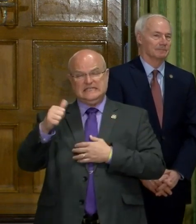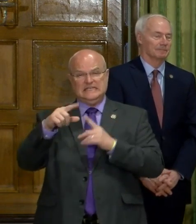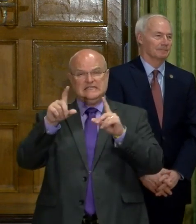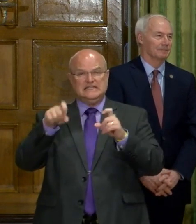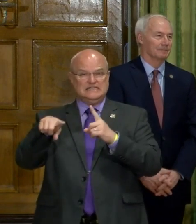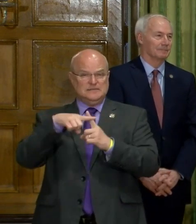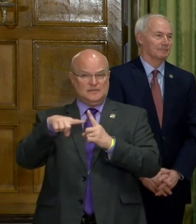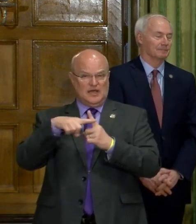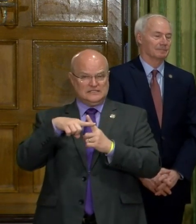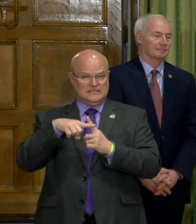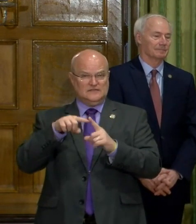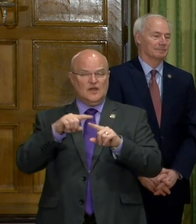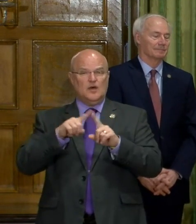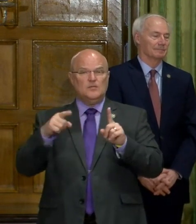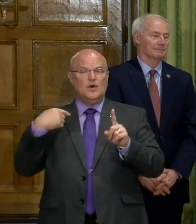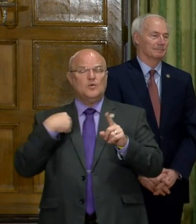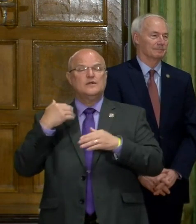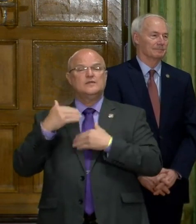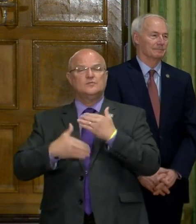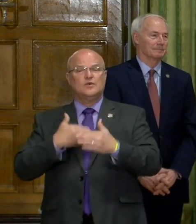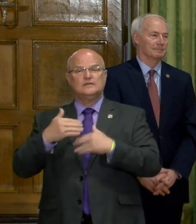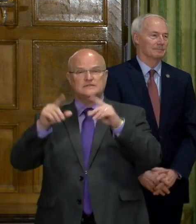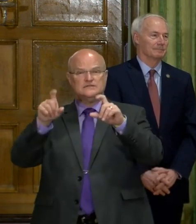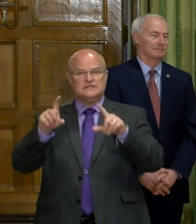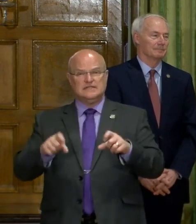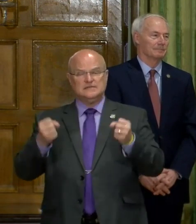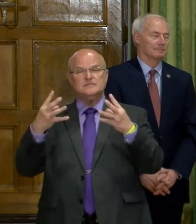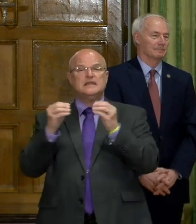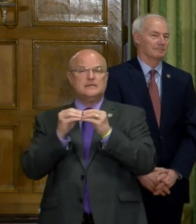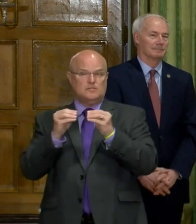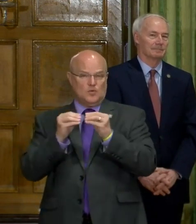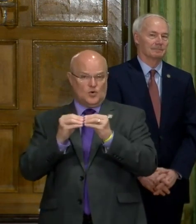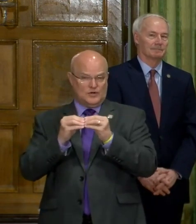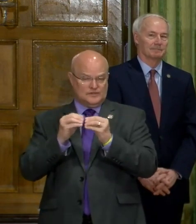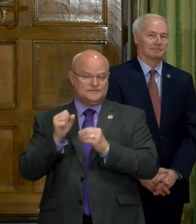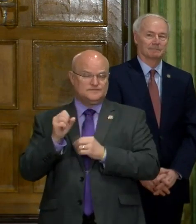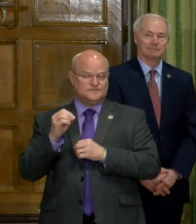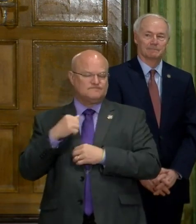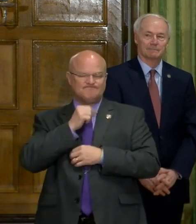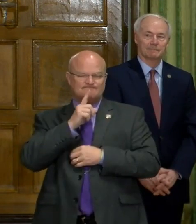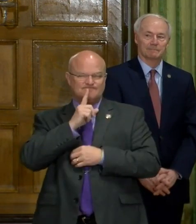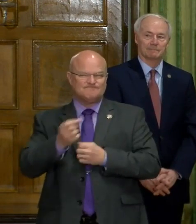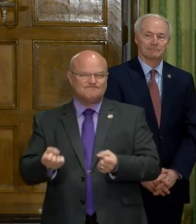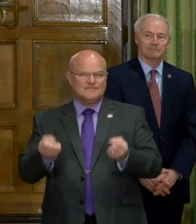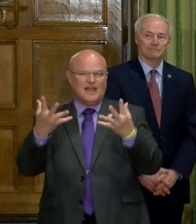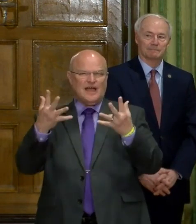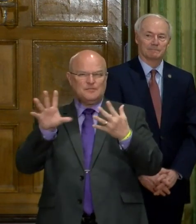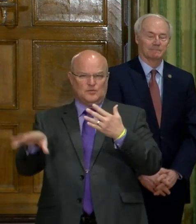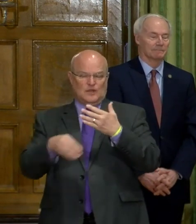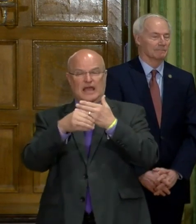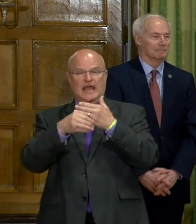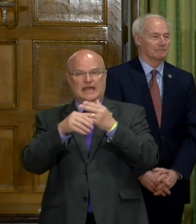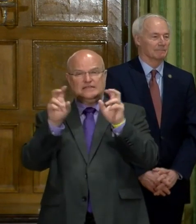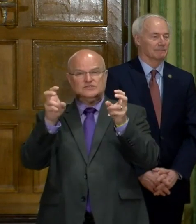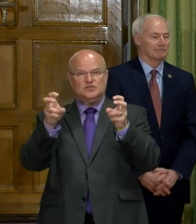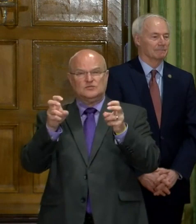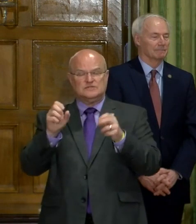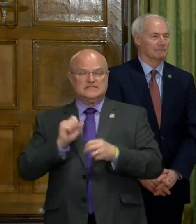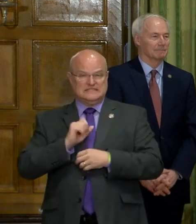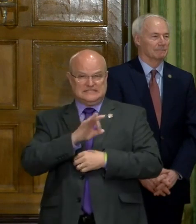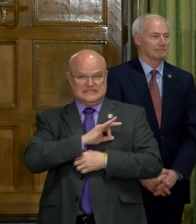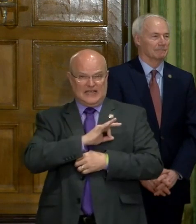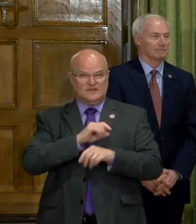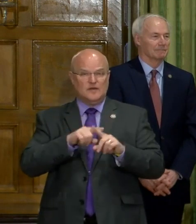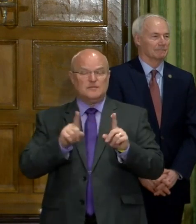who have tested positive, but we are in the process of testing many more. So I'm not sure how many we'll add in terms of the